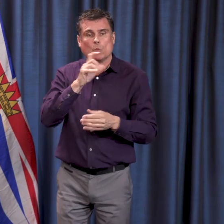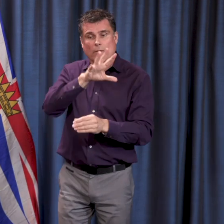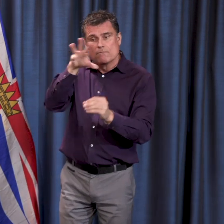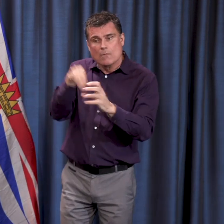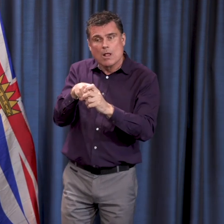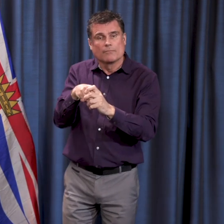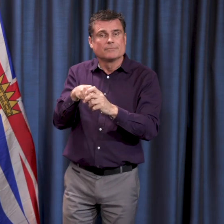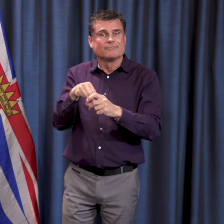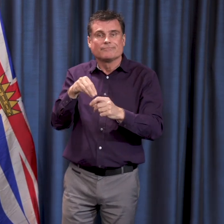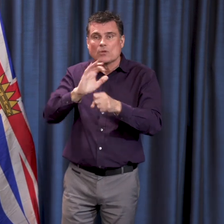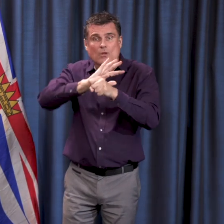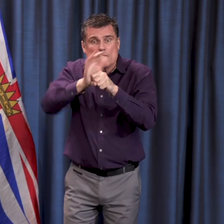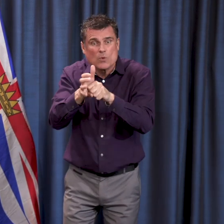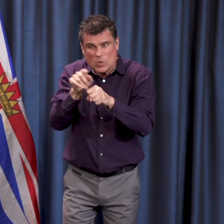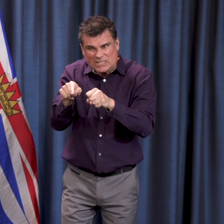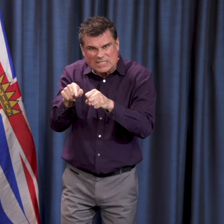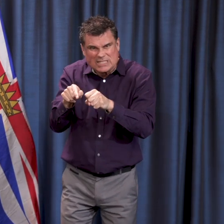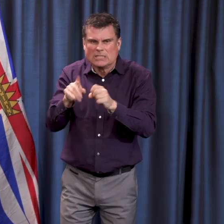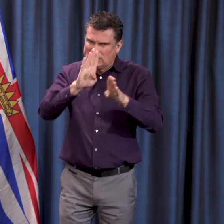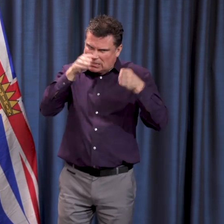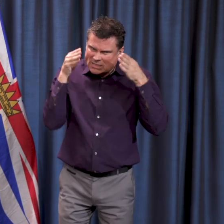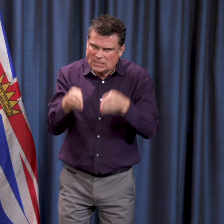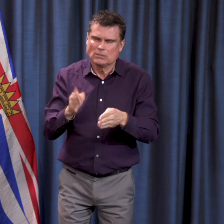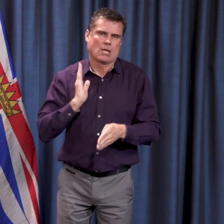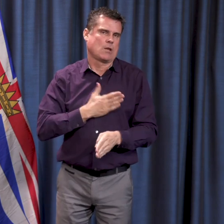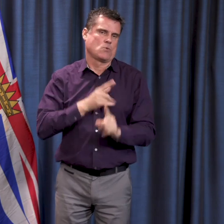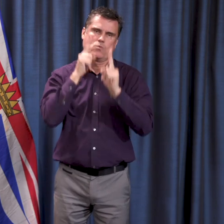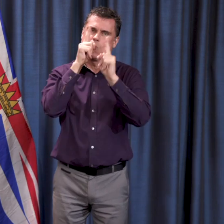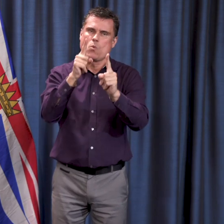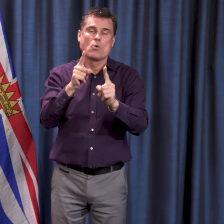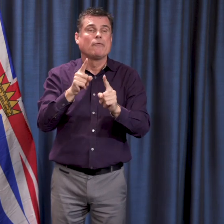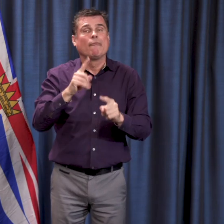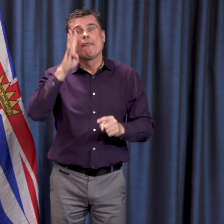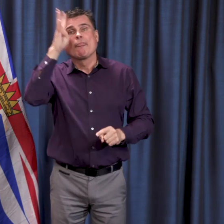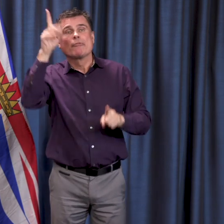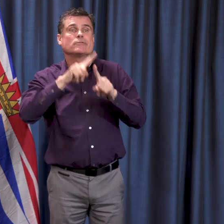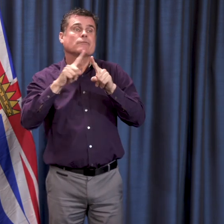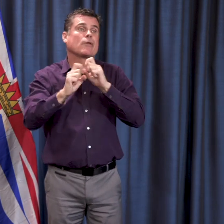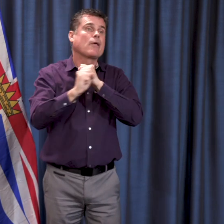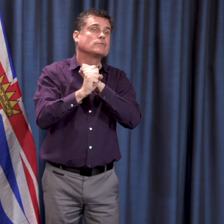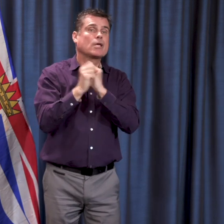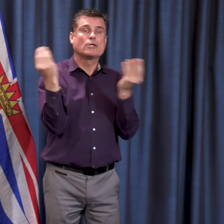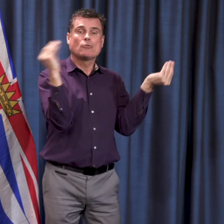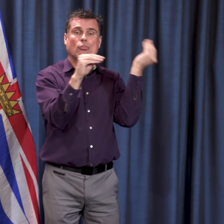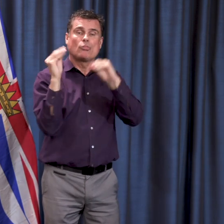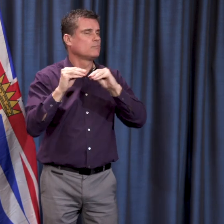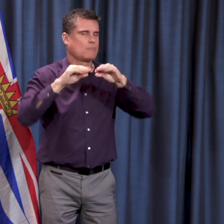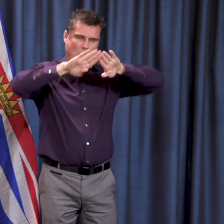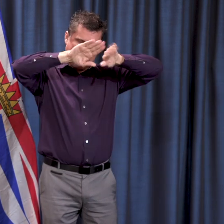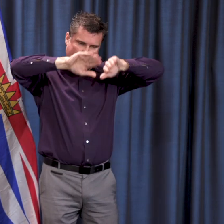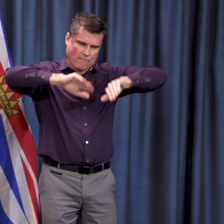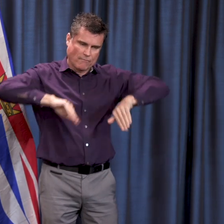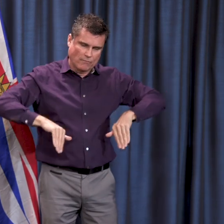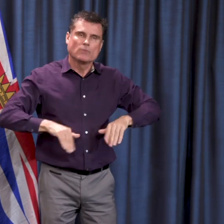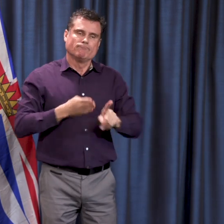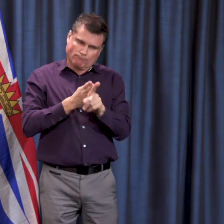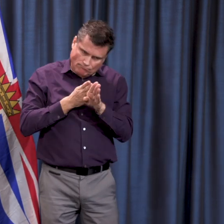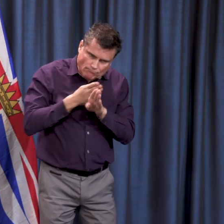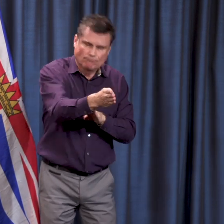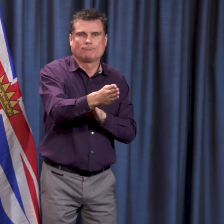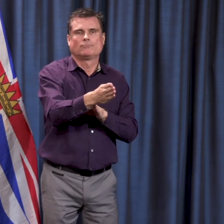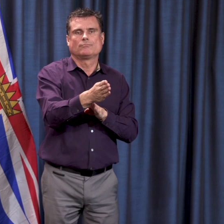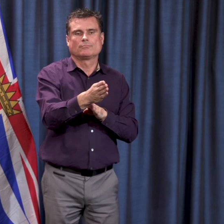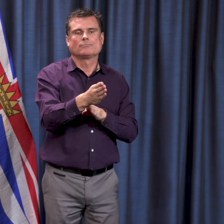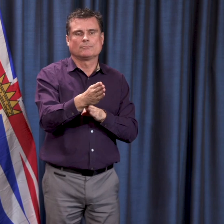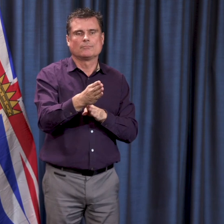in new advertising. So I just wanted to make that point. Finally, I just wanted to say that we spoke